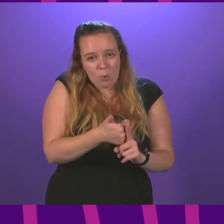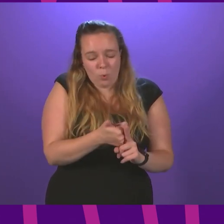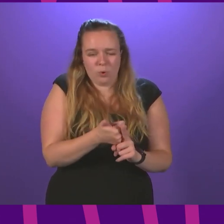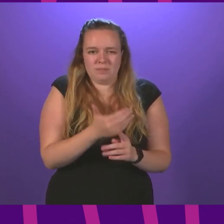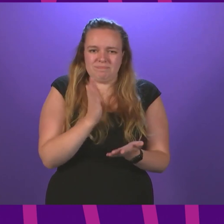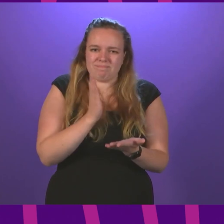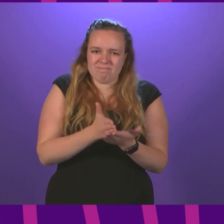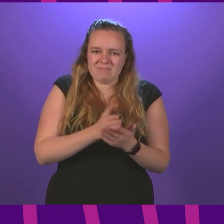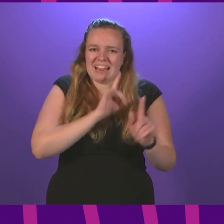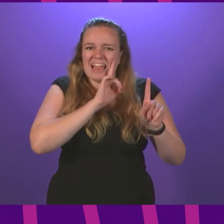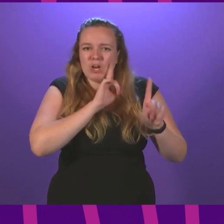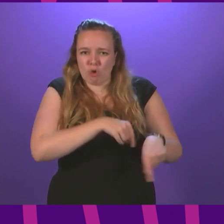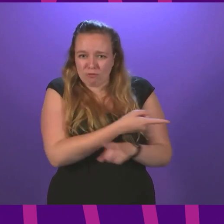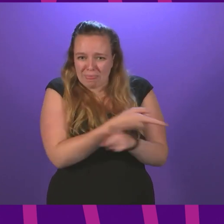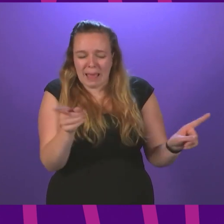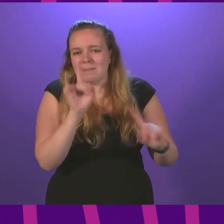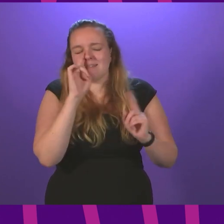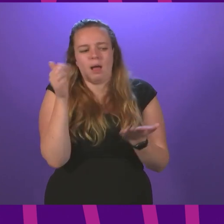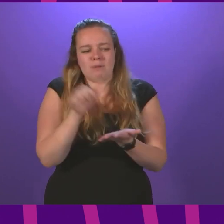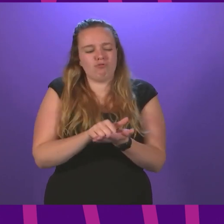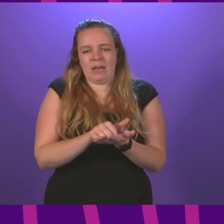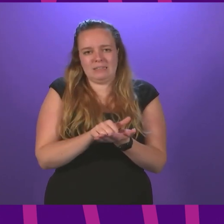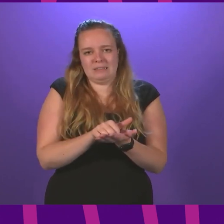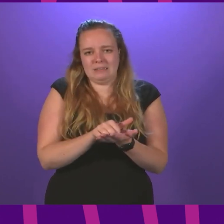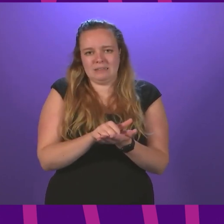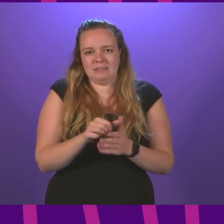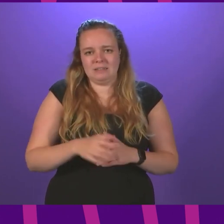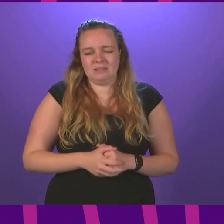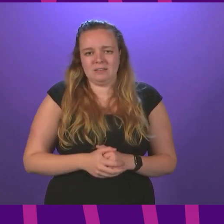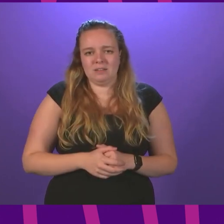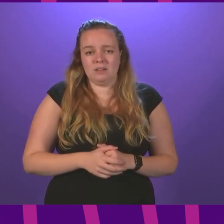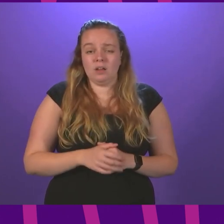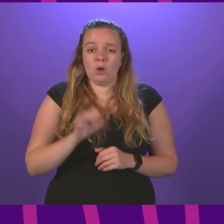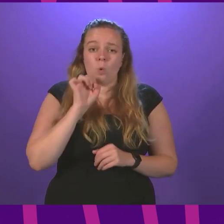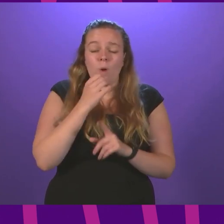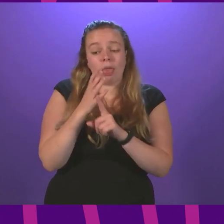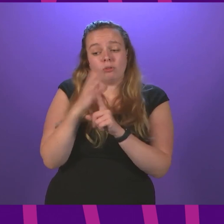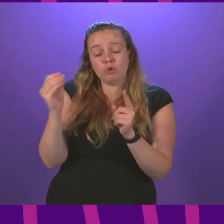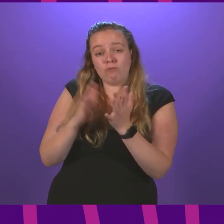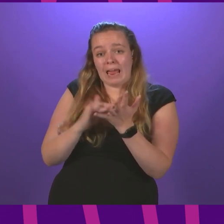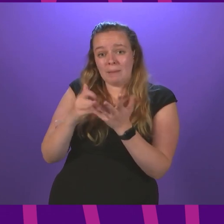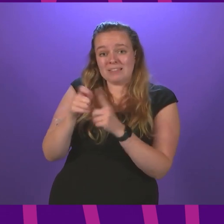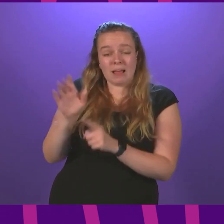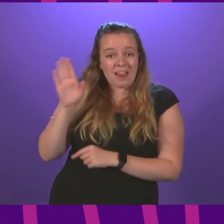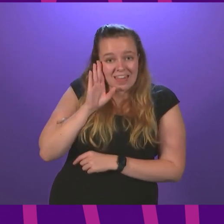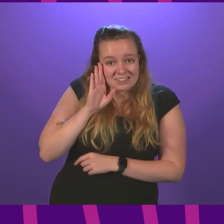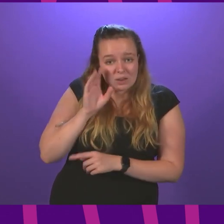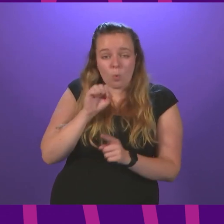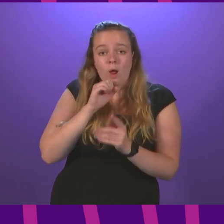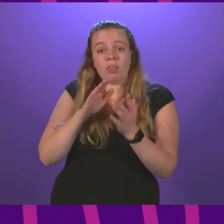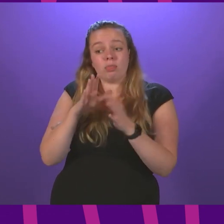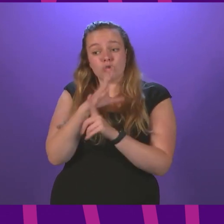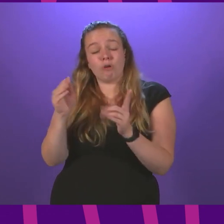Surely ignoring them cannot be right. And will the Tory MSPs listen? Will the Tory